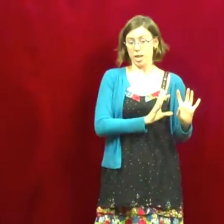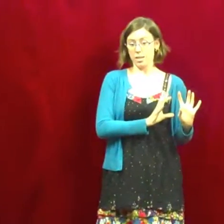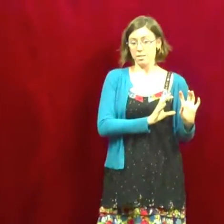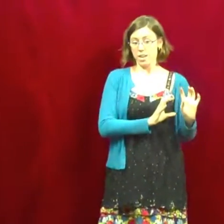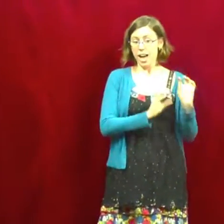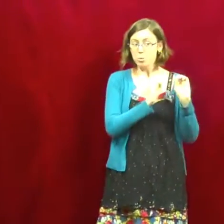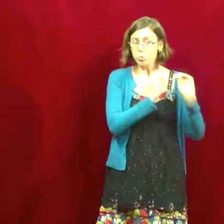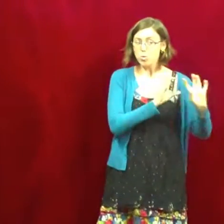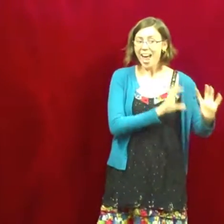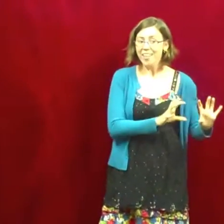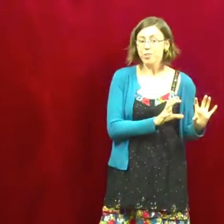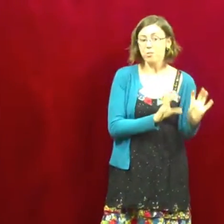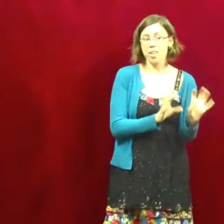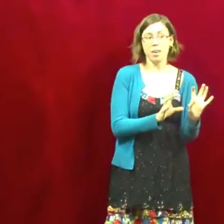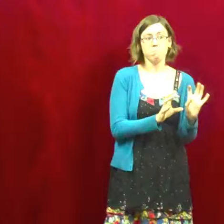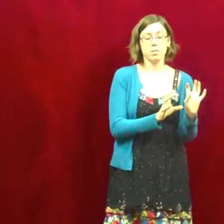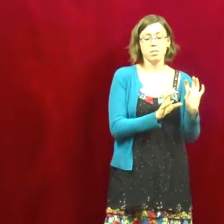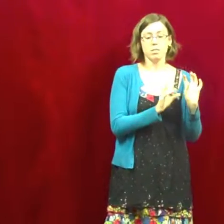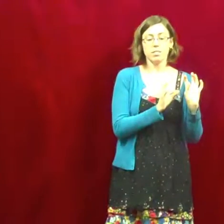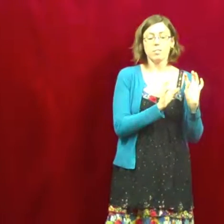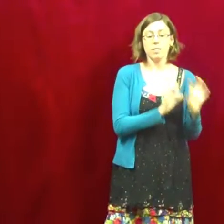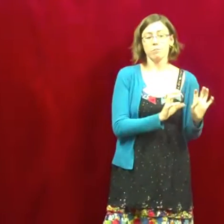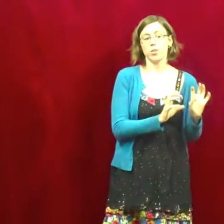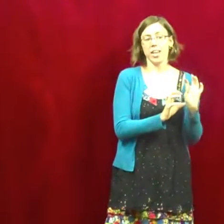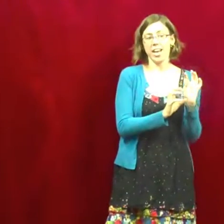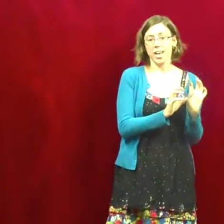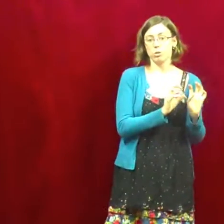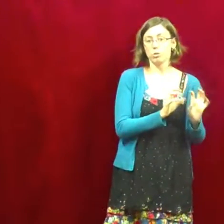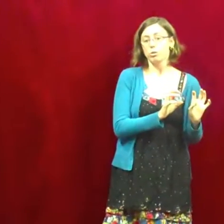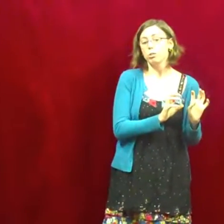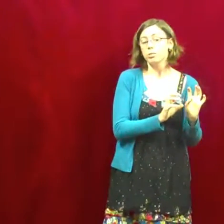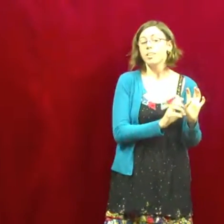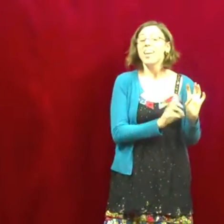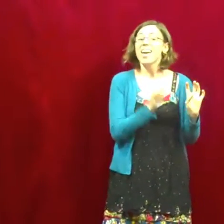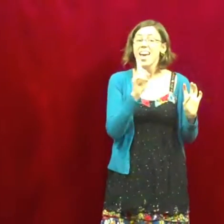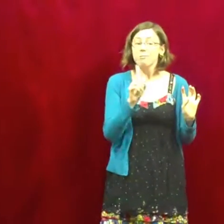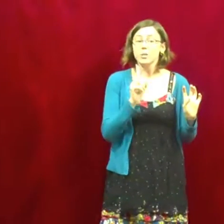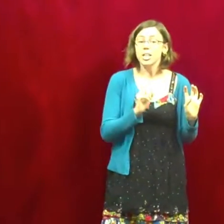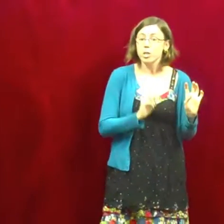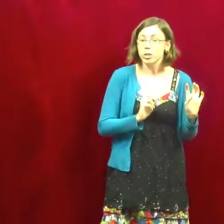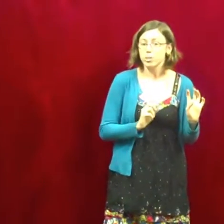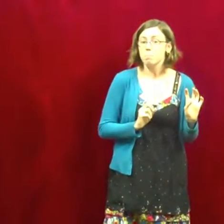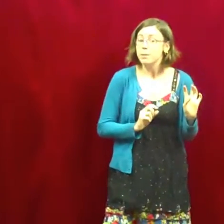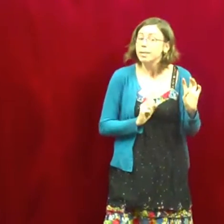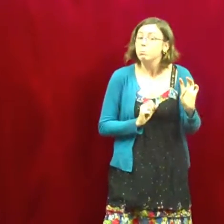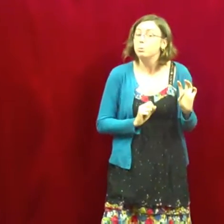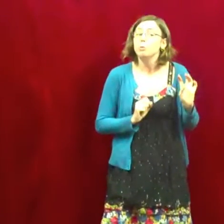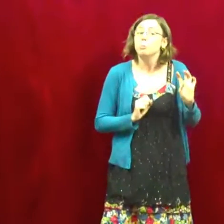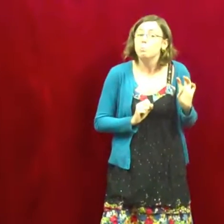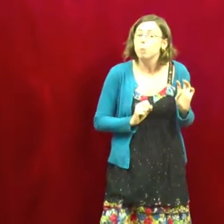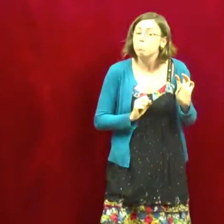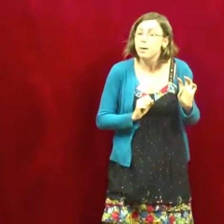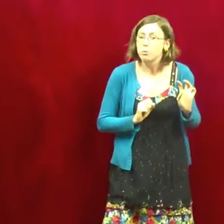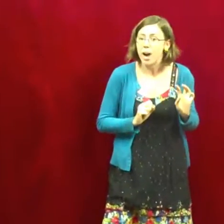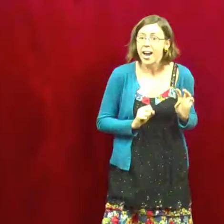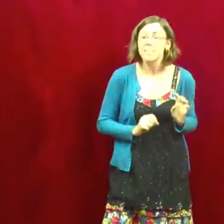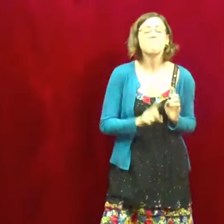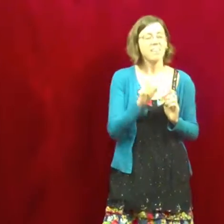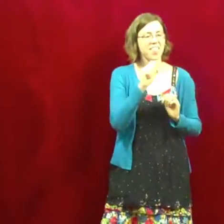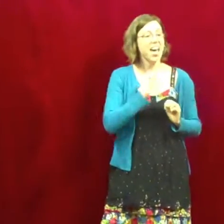I would rather them discover that I had Googled every nerd's big boob boat butt ride, that